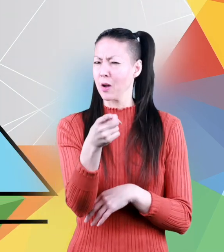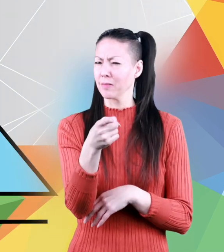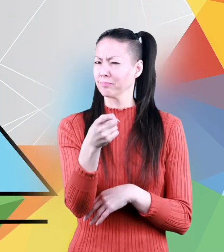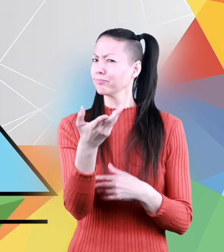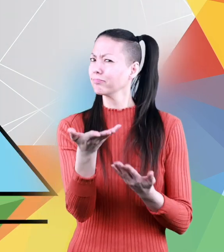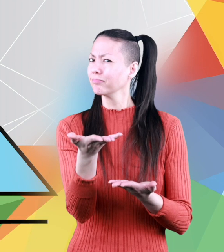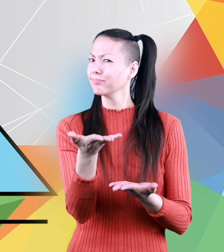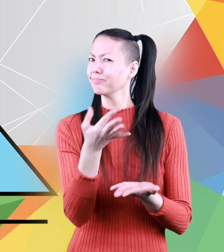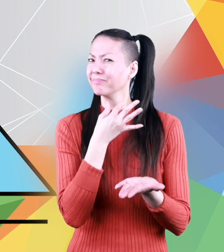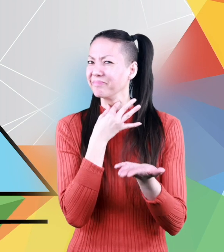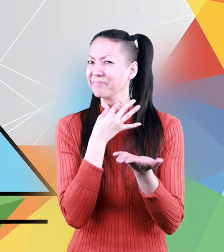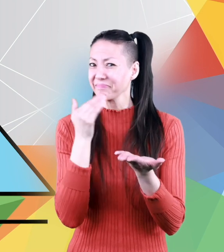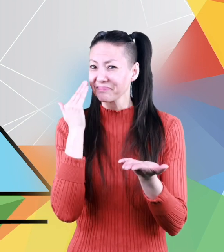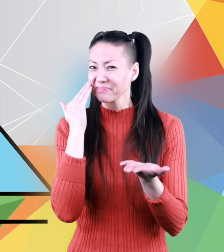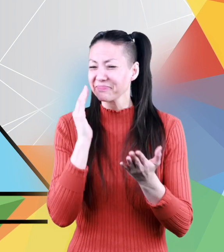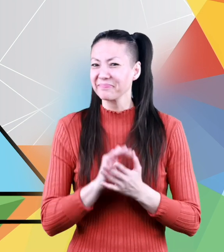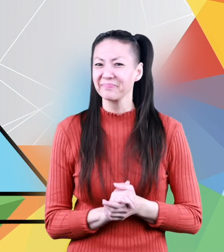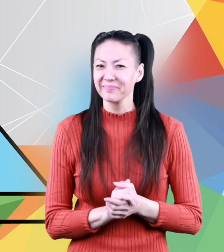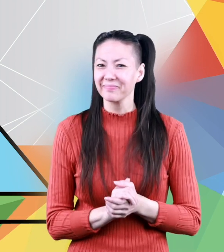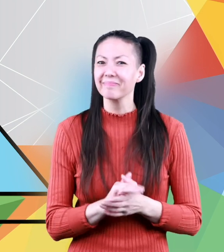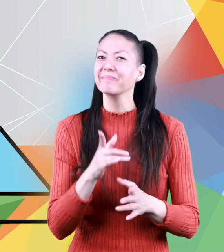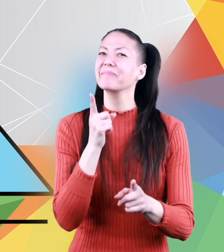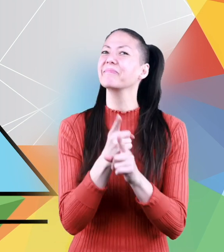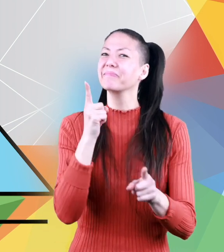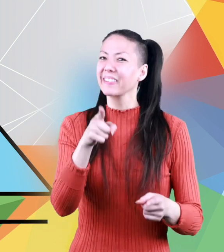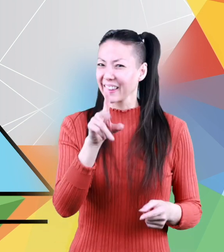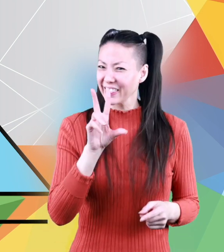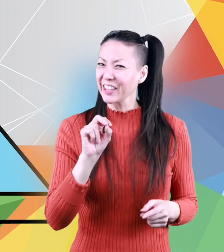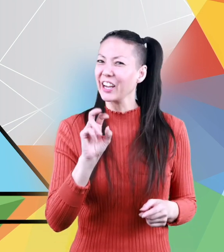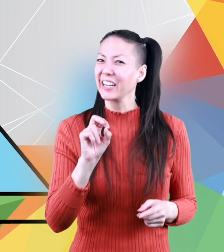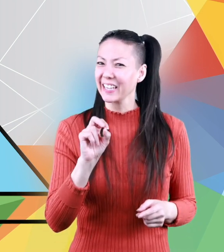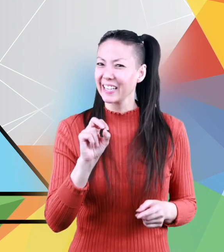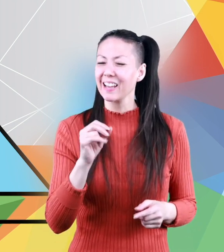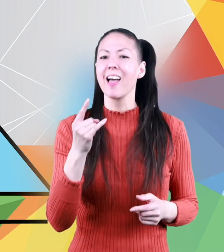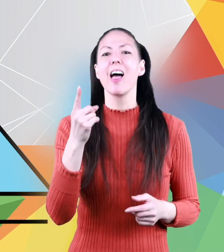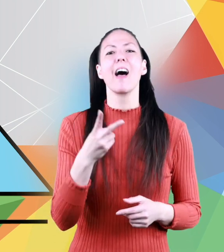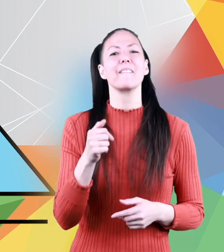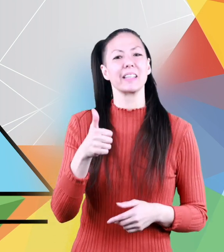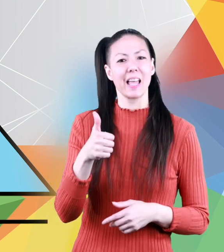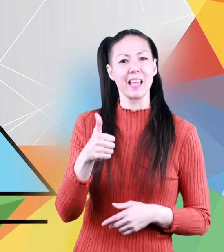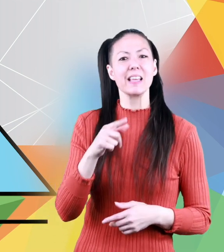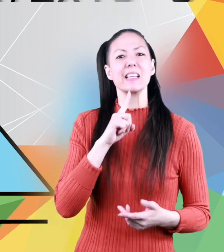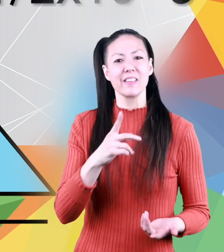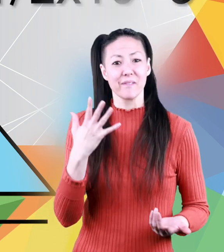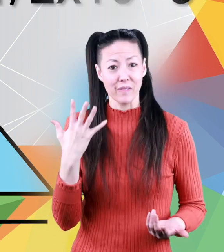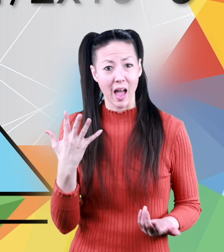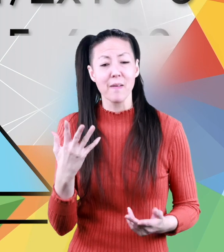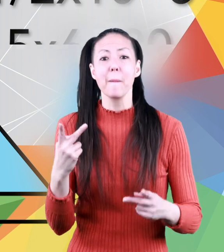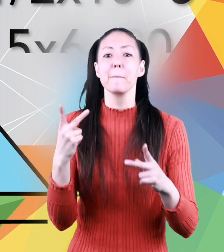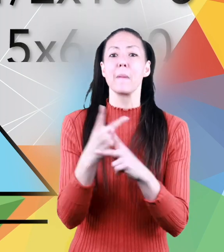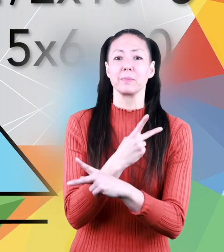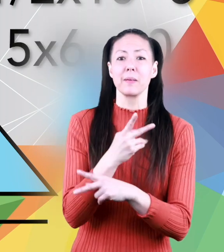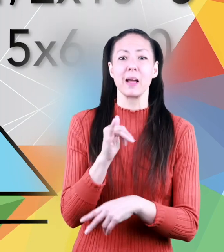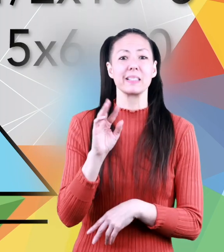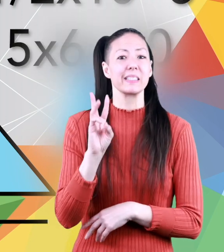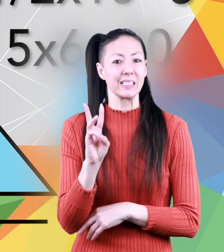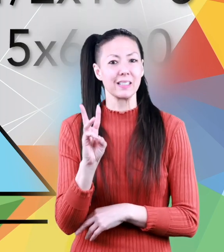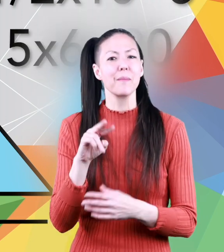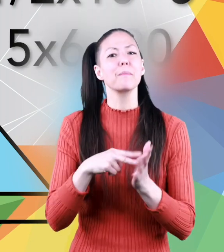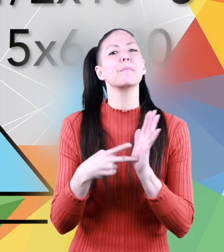that's right 30 half of 10 is five multiplied by six that's